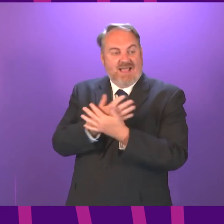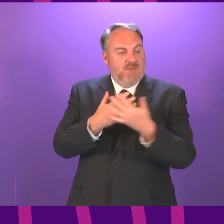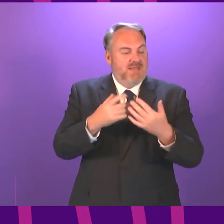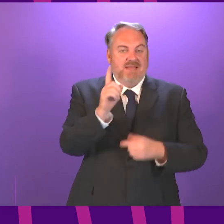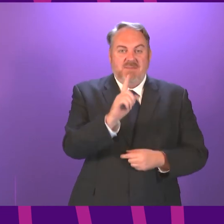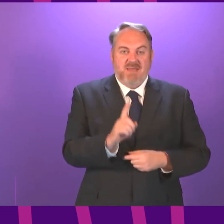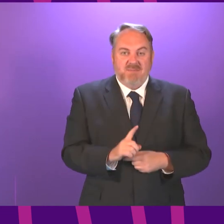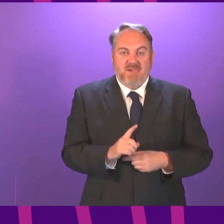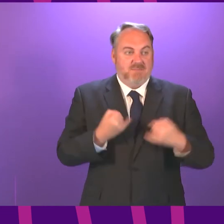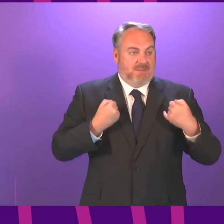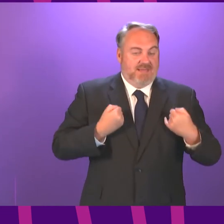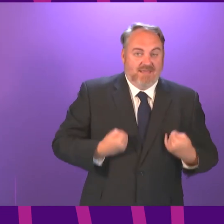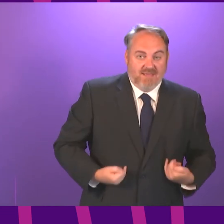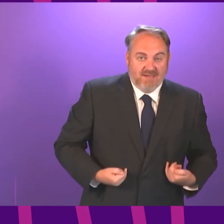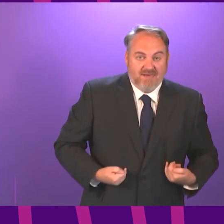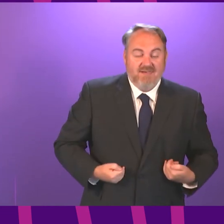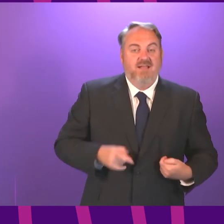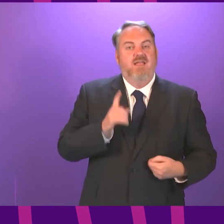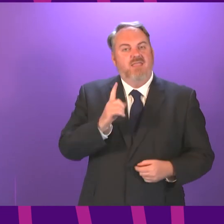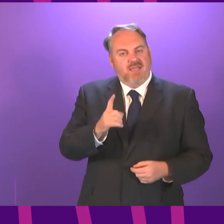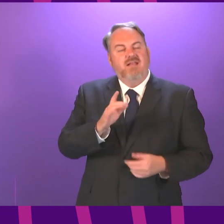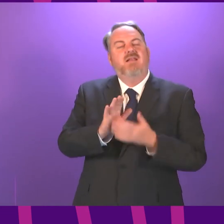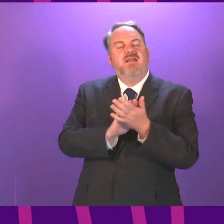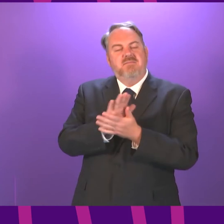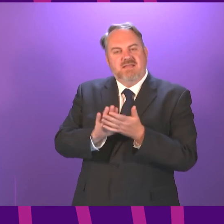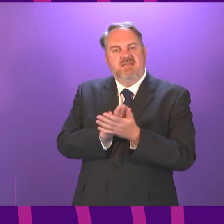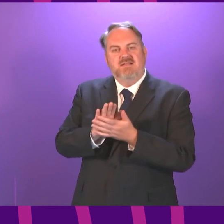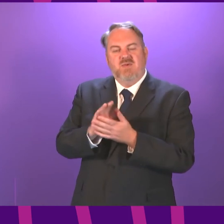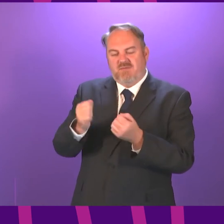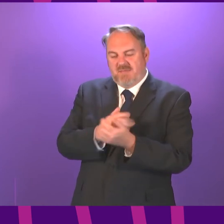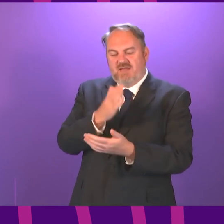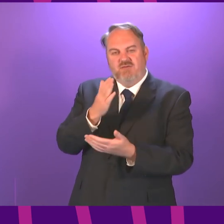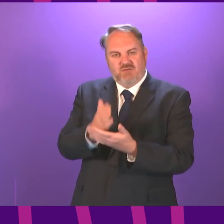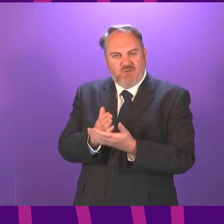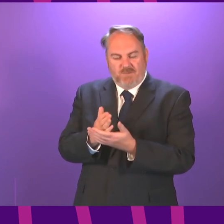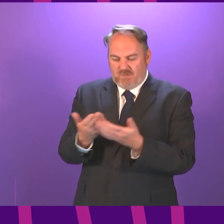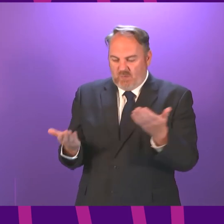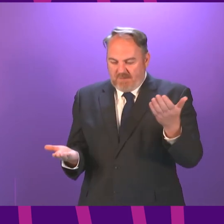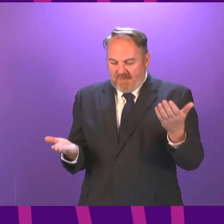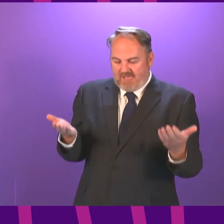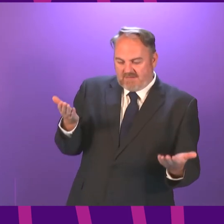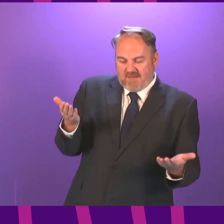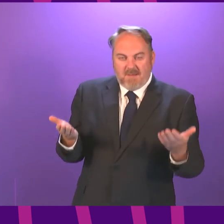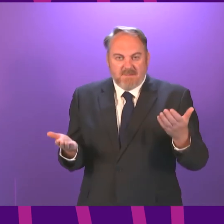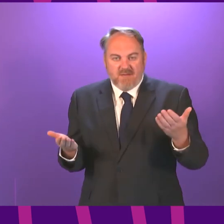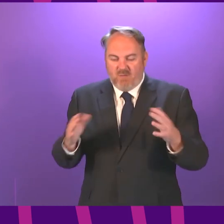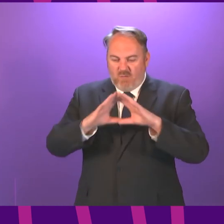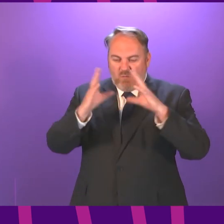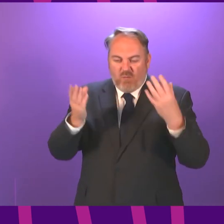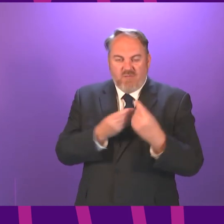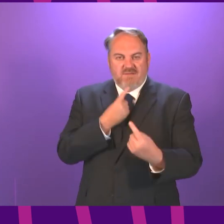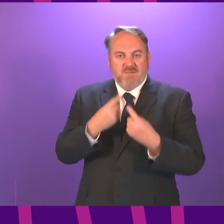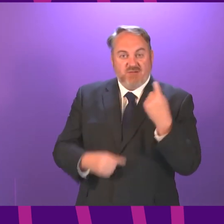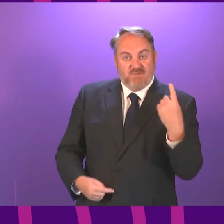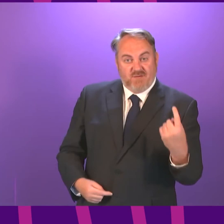we will not ignore case numbers then the balance of factors that we take into can change and we can perhaps